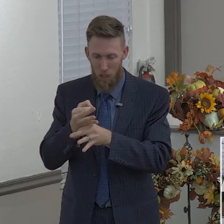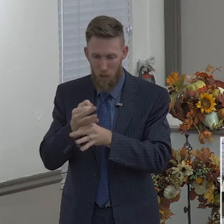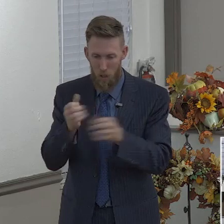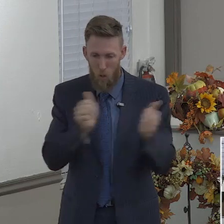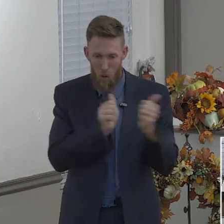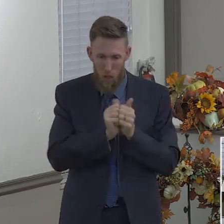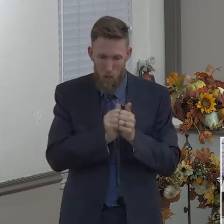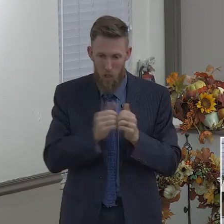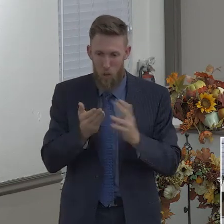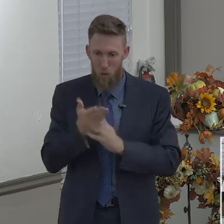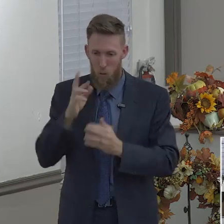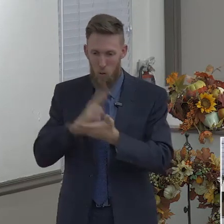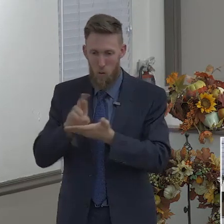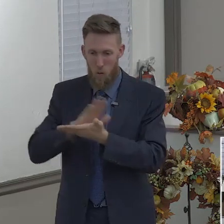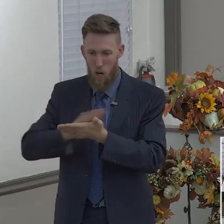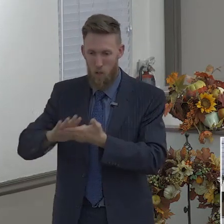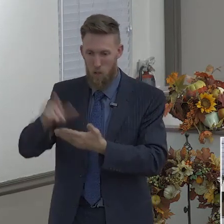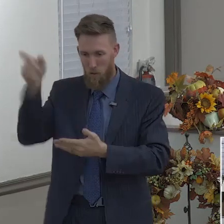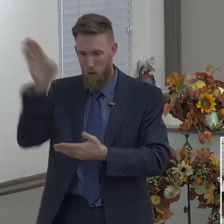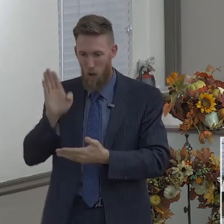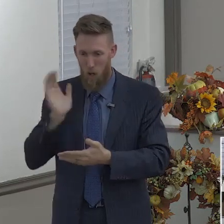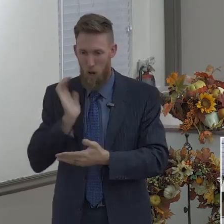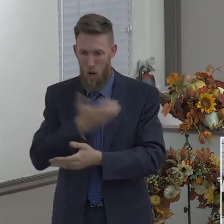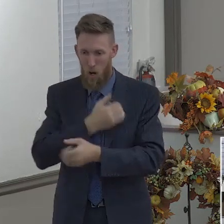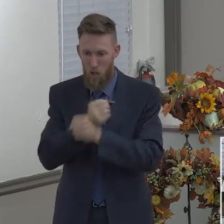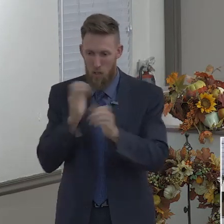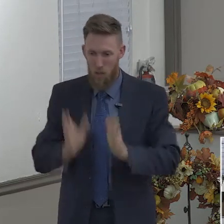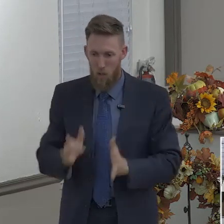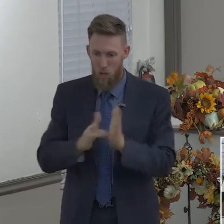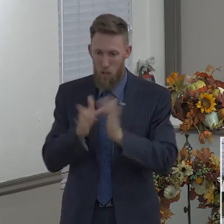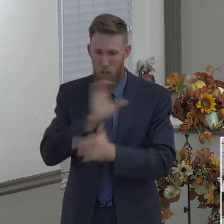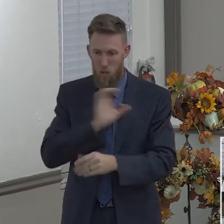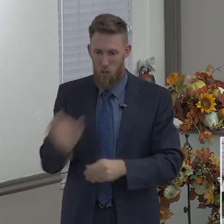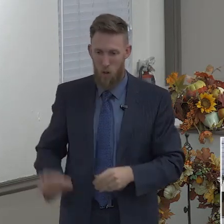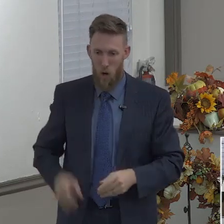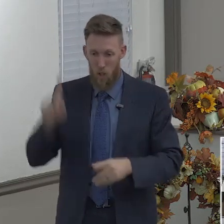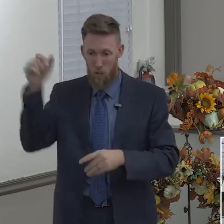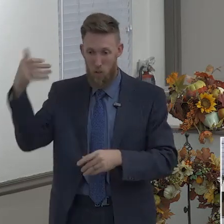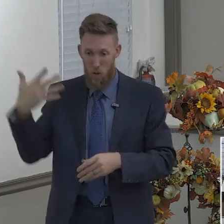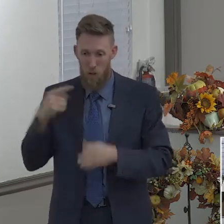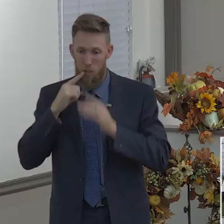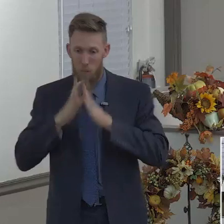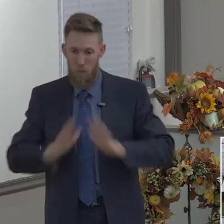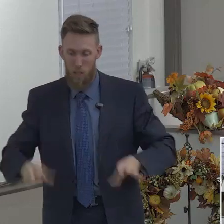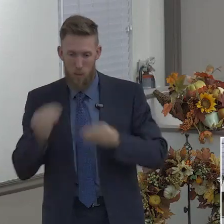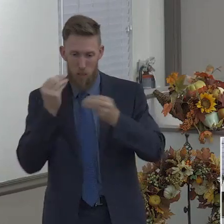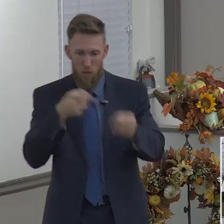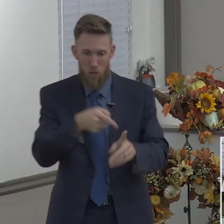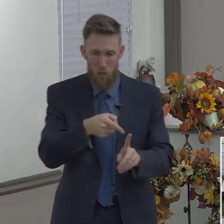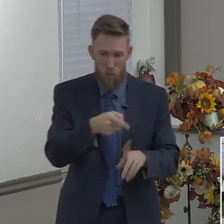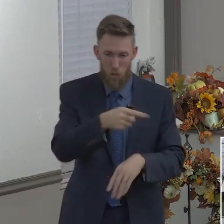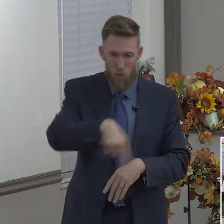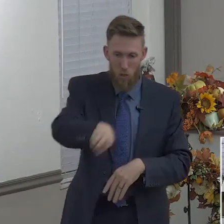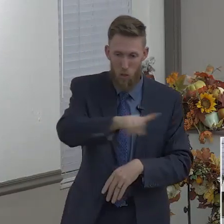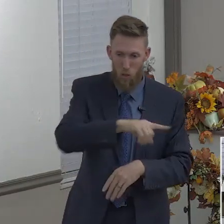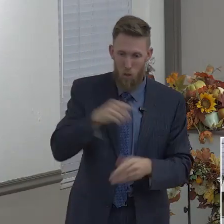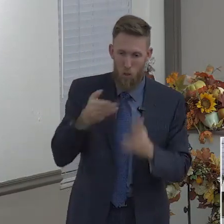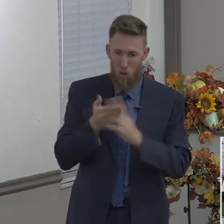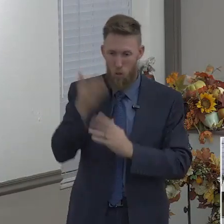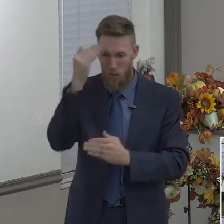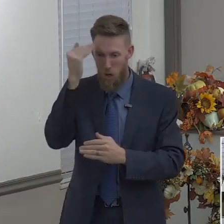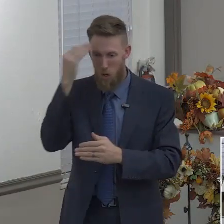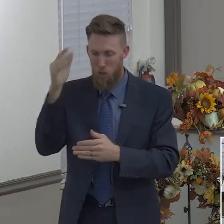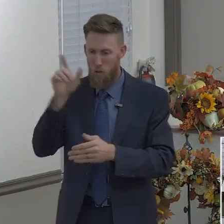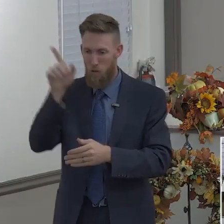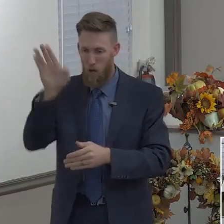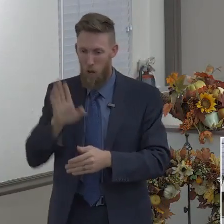Jesus Christ. Grace and peace be multiplied unto you through the knowledge of God and of Jesus our Lord, according